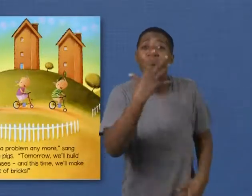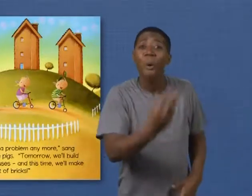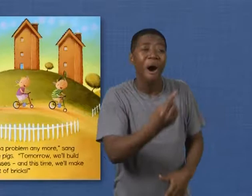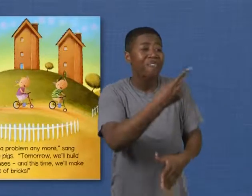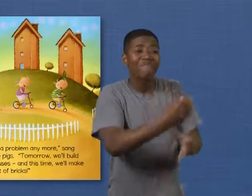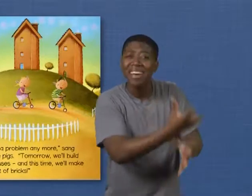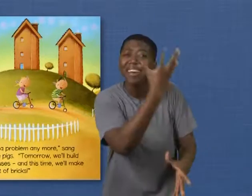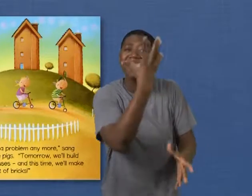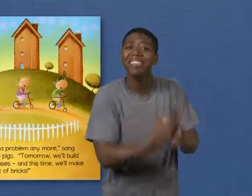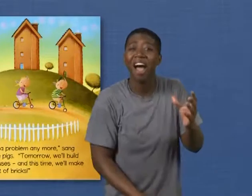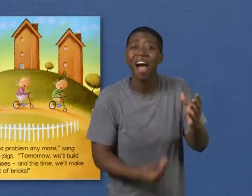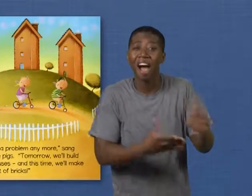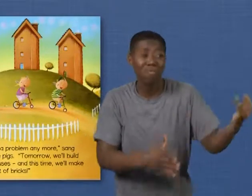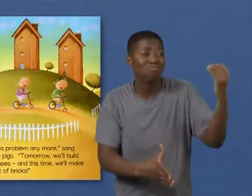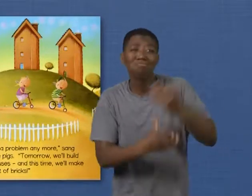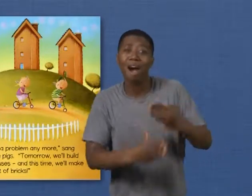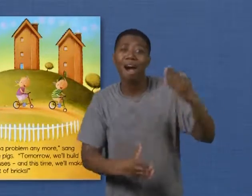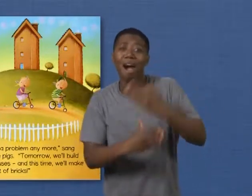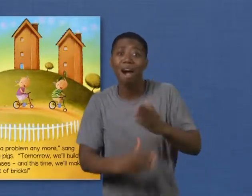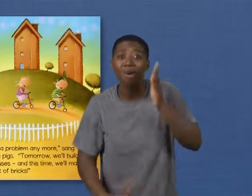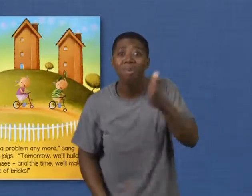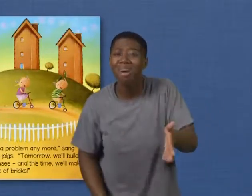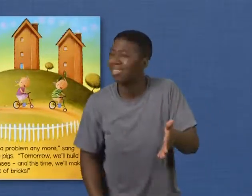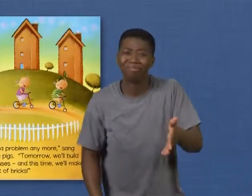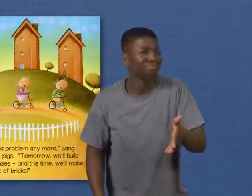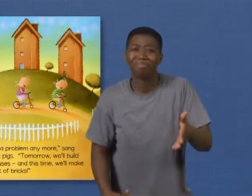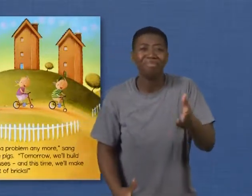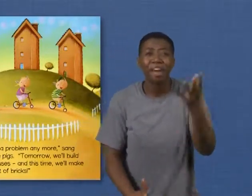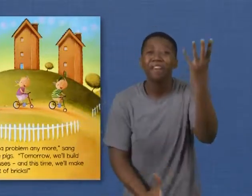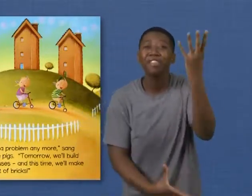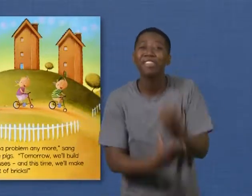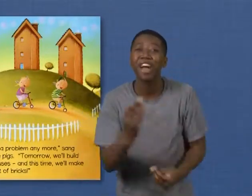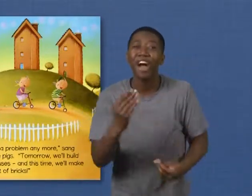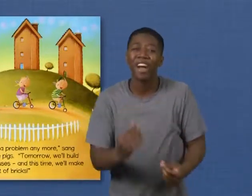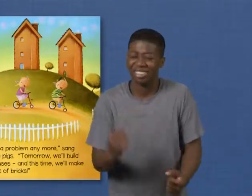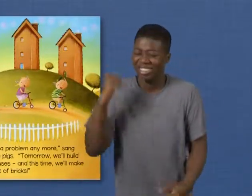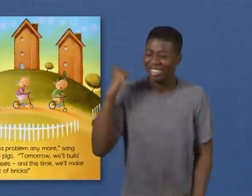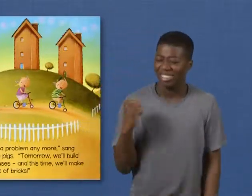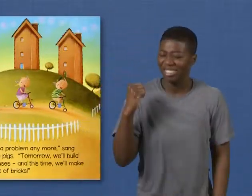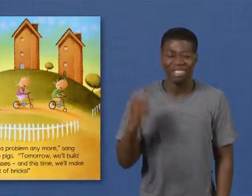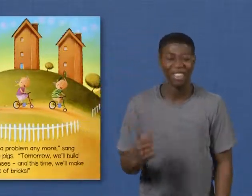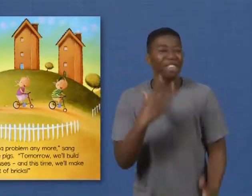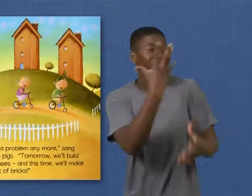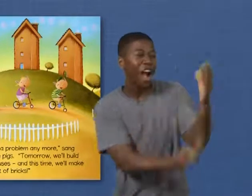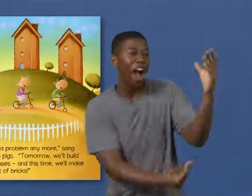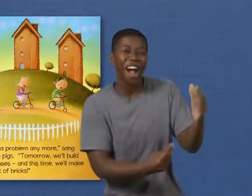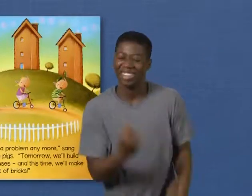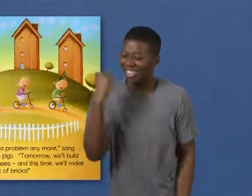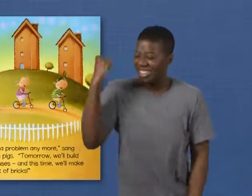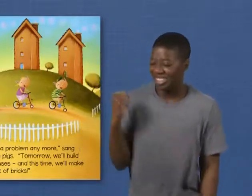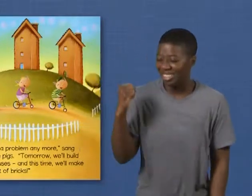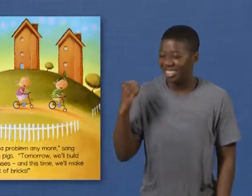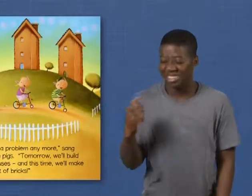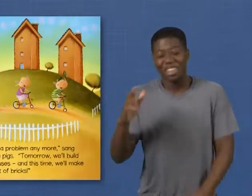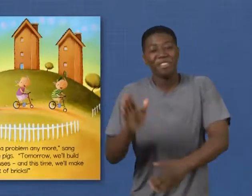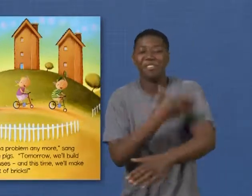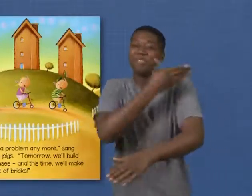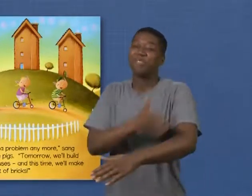sang the three little